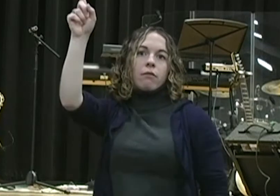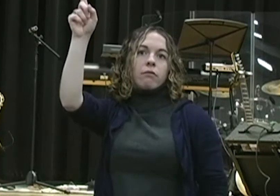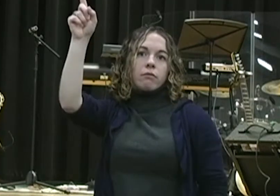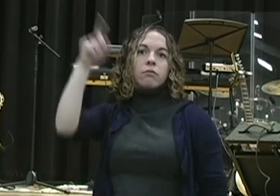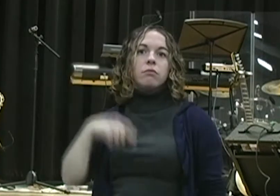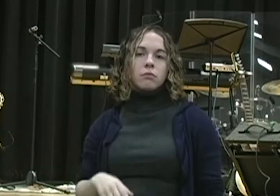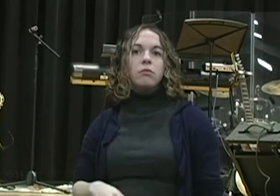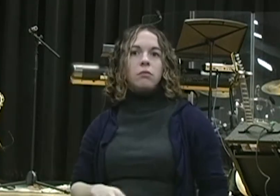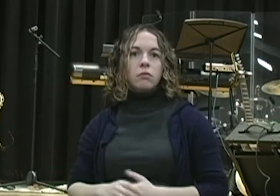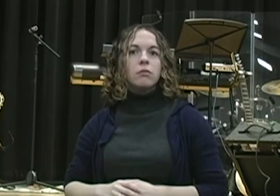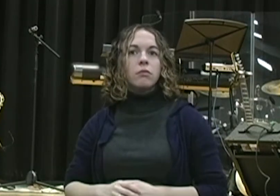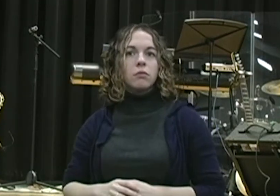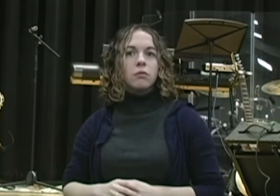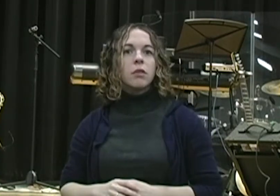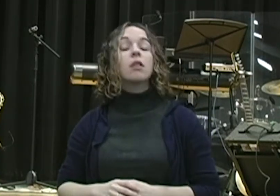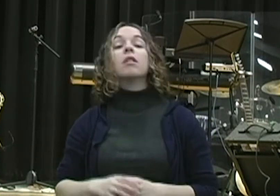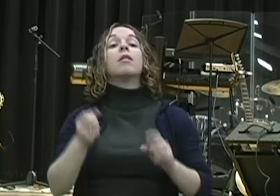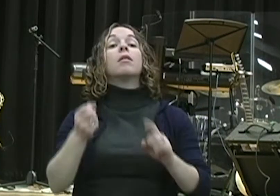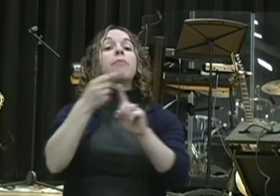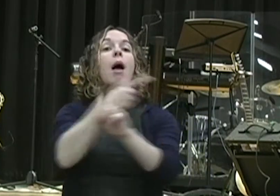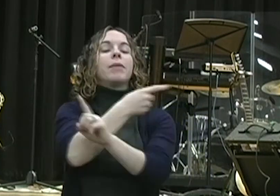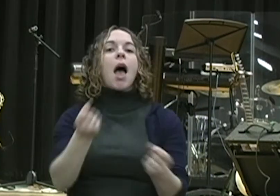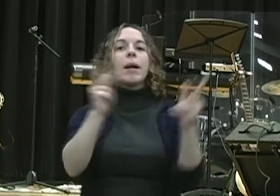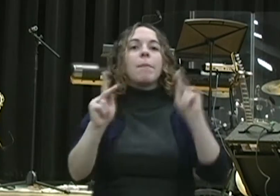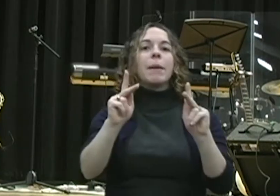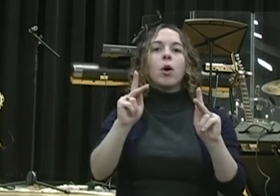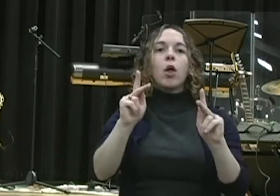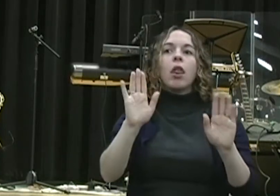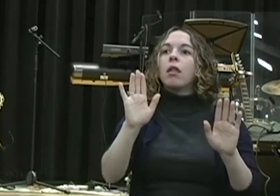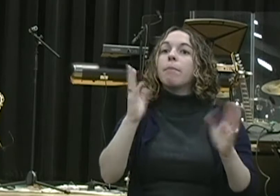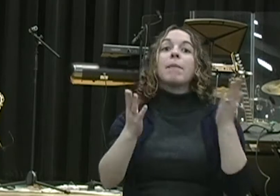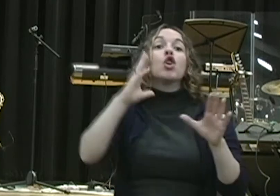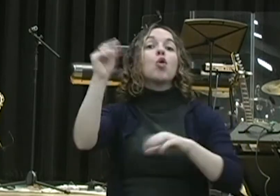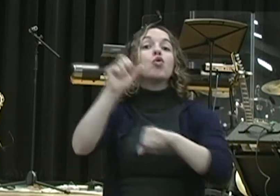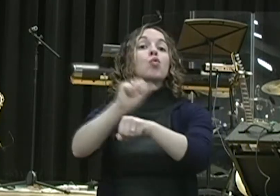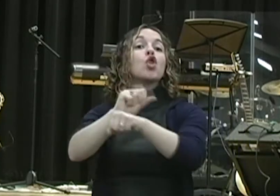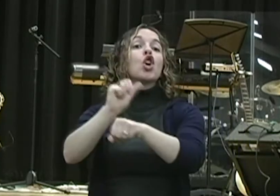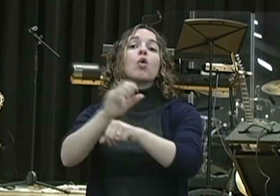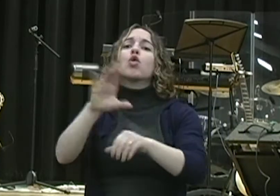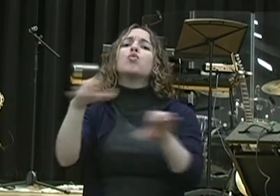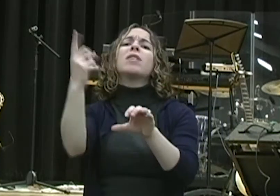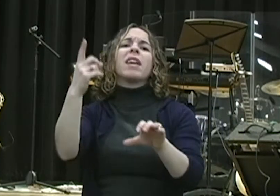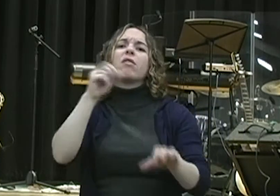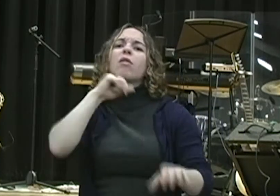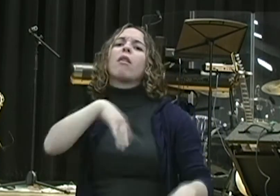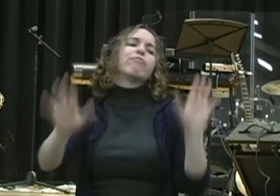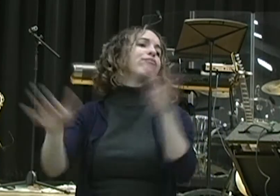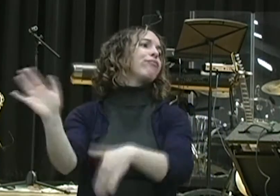what you do. If you, how many people here have ever been sloppy in what they've done? And you didn't care. It's like, oh, it's like get by, say so, it's good enough.